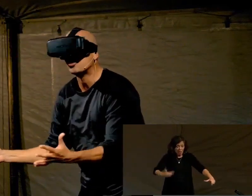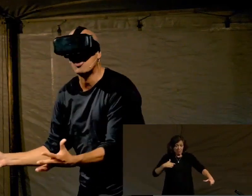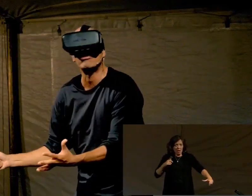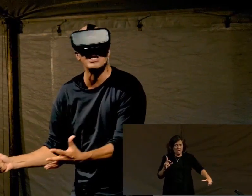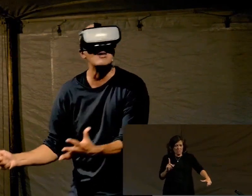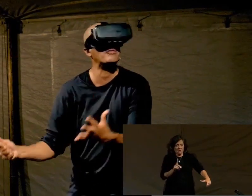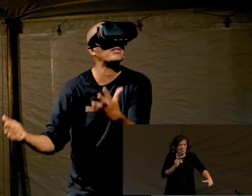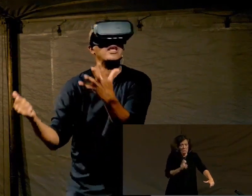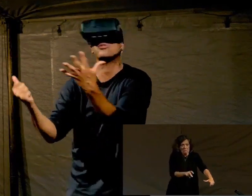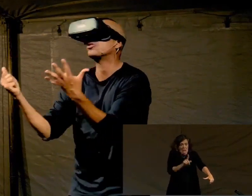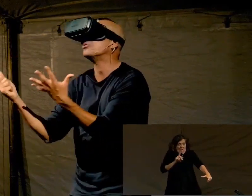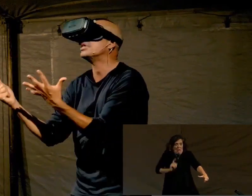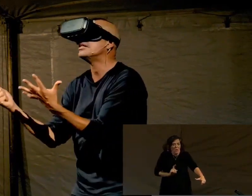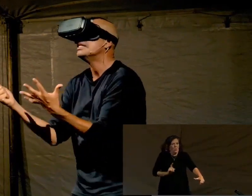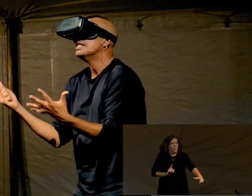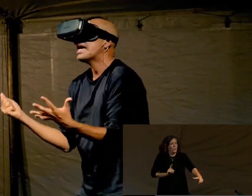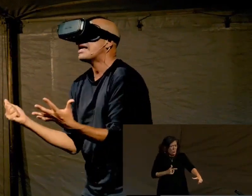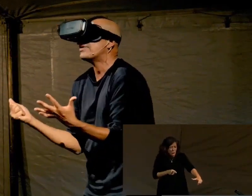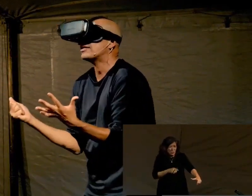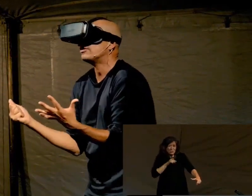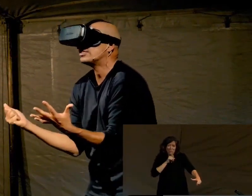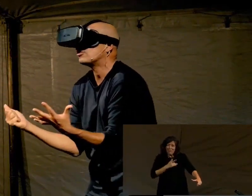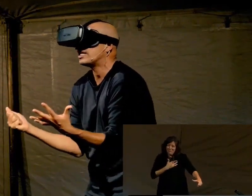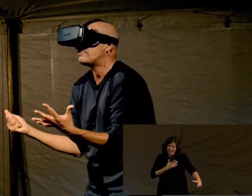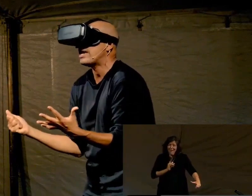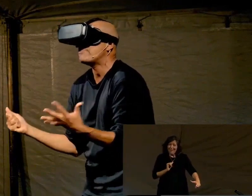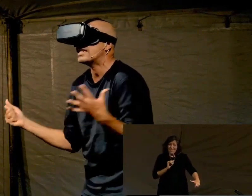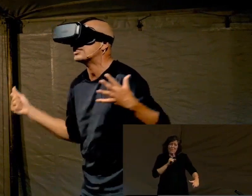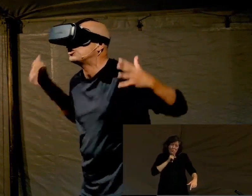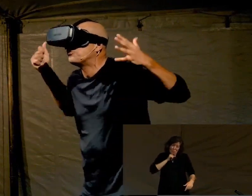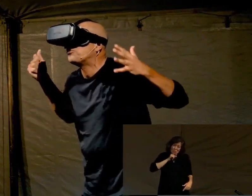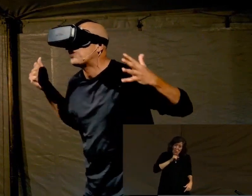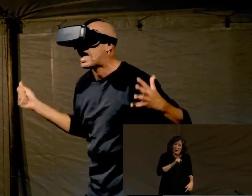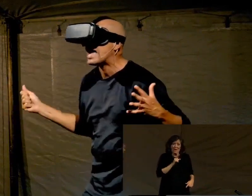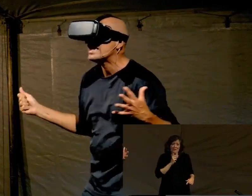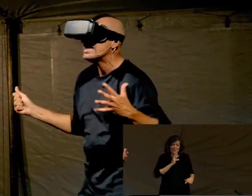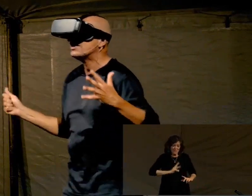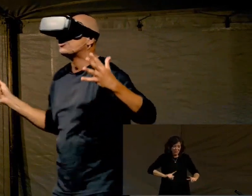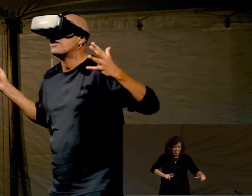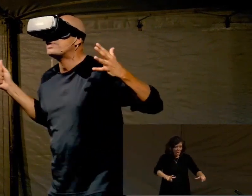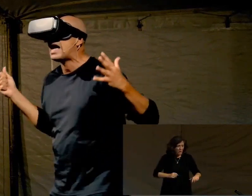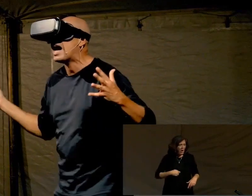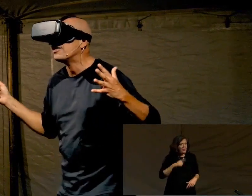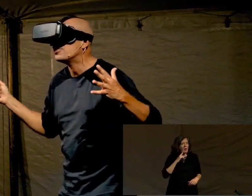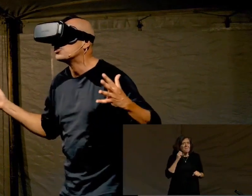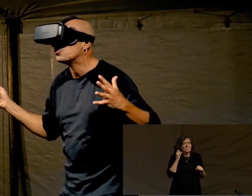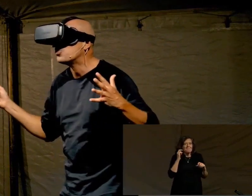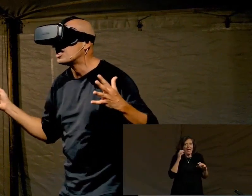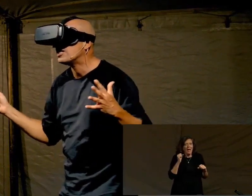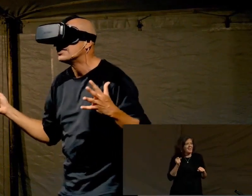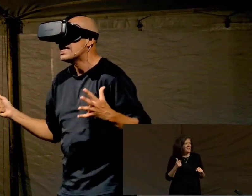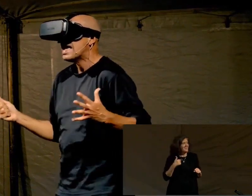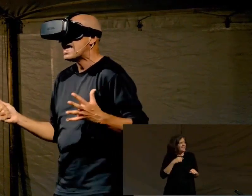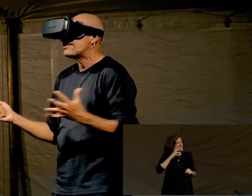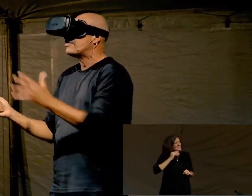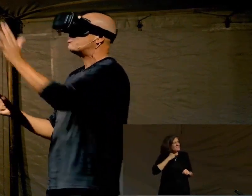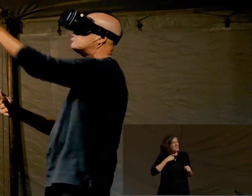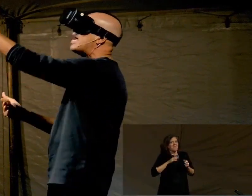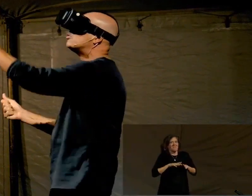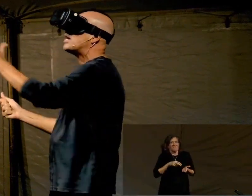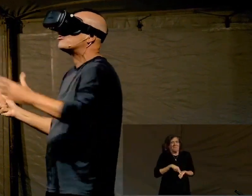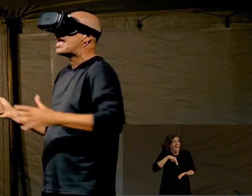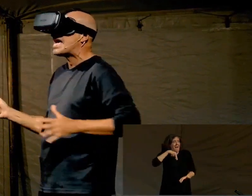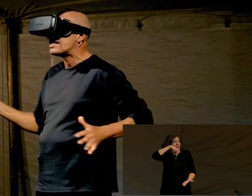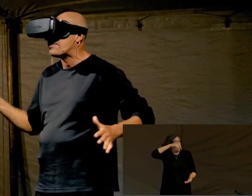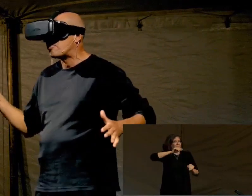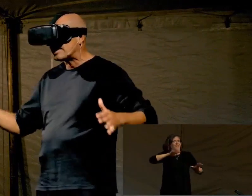I mean, it was so real. Everything was so real. And I'm like, this is going to be amazing to fly. It's going to be out of this world. And the